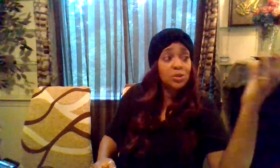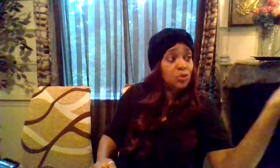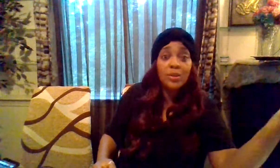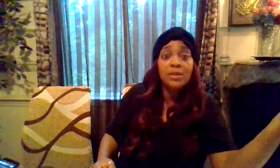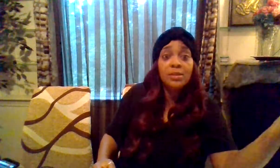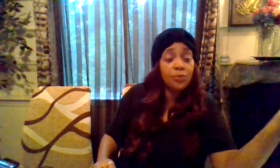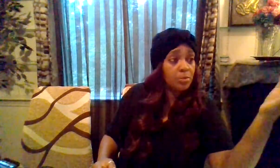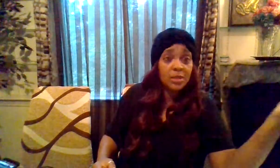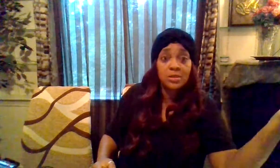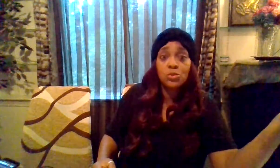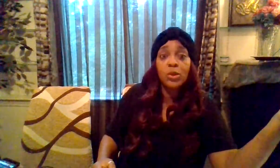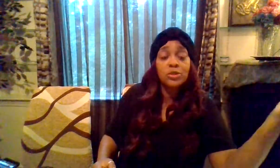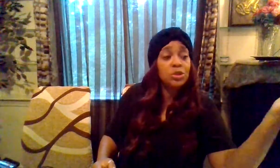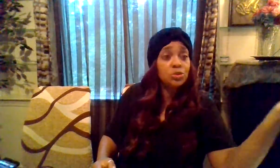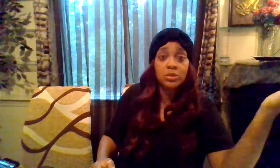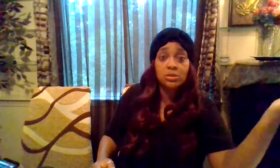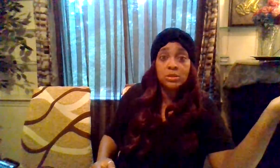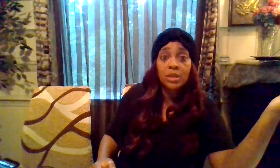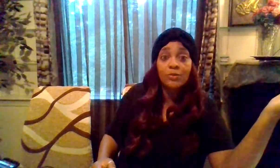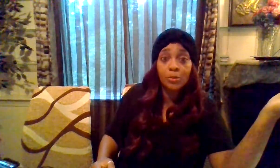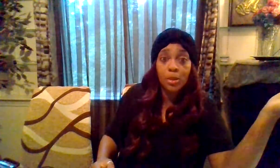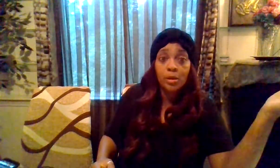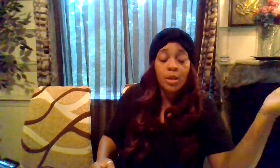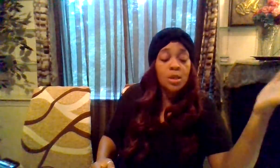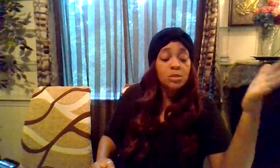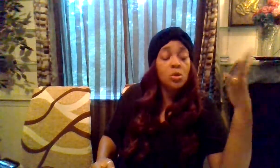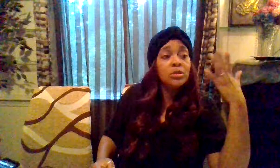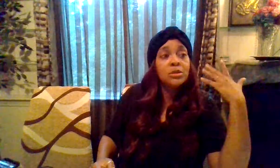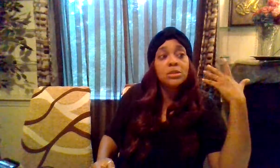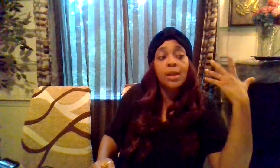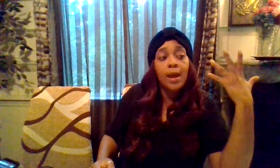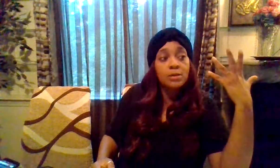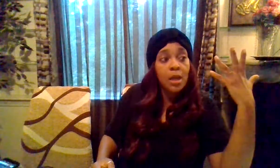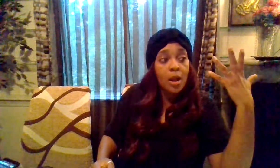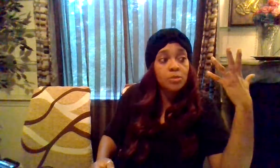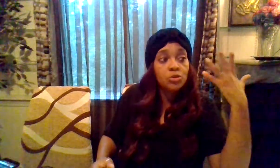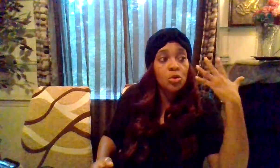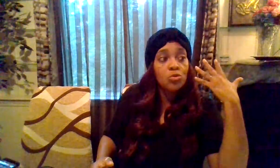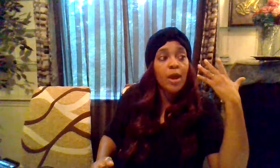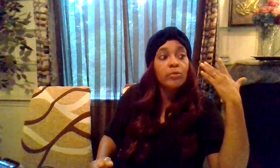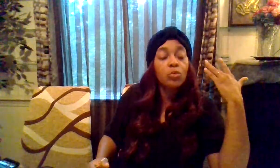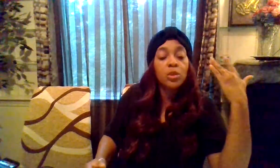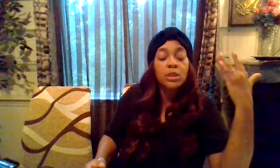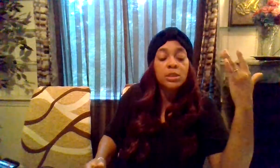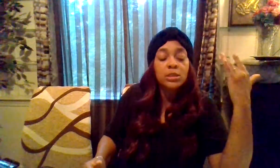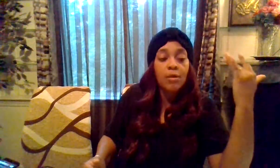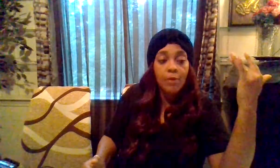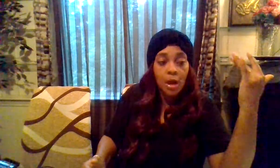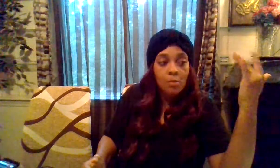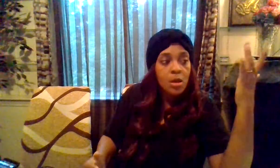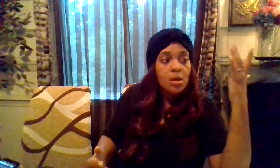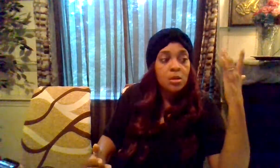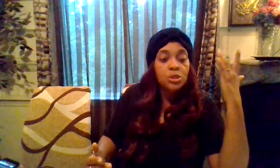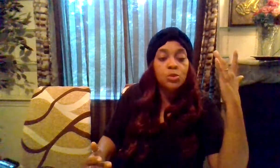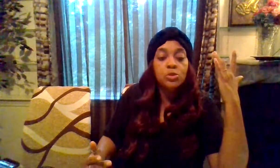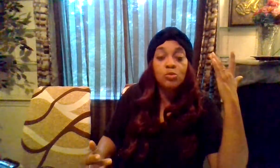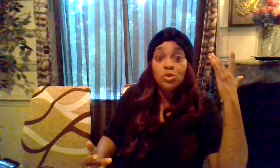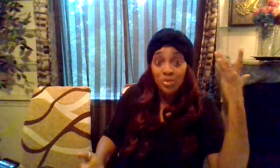that you needed from that situation that you were still stuck from there so it's just a lot of times you know you have to really get to that vibe because we we do